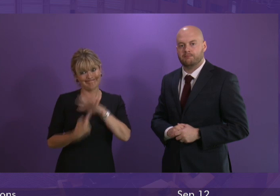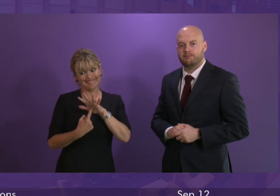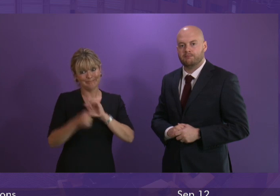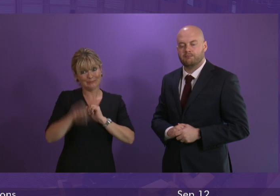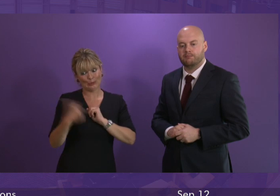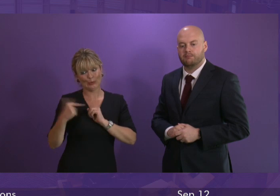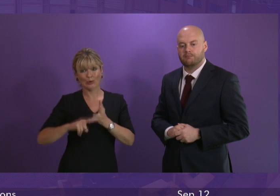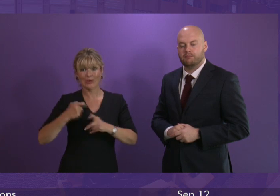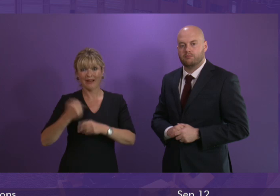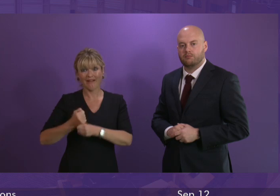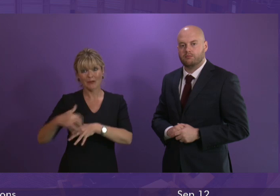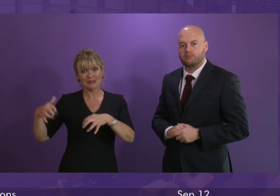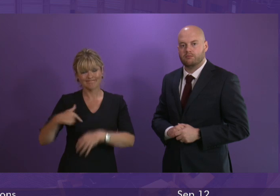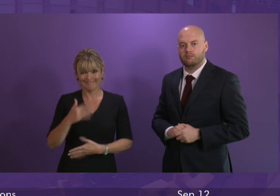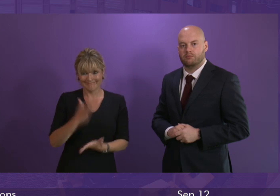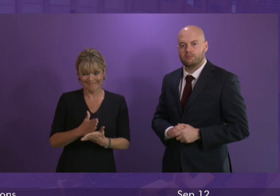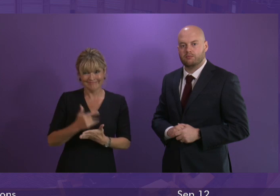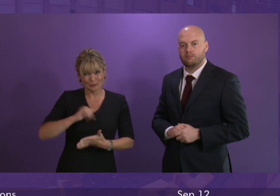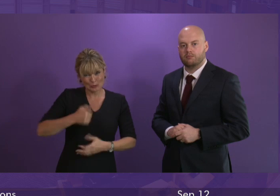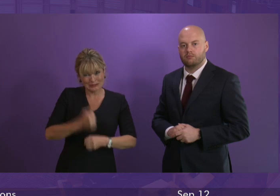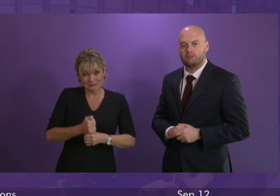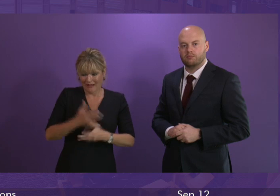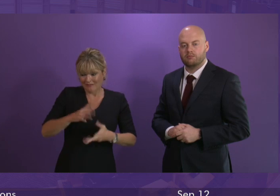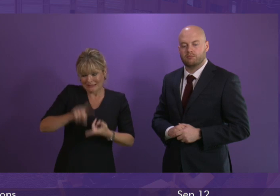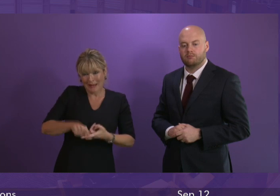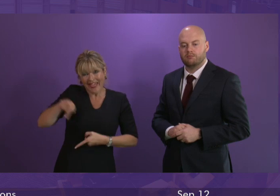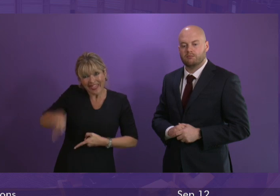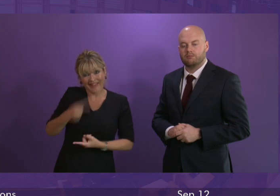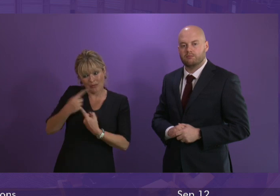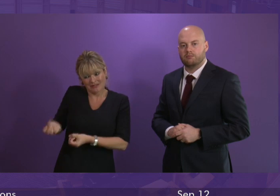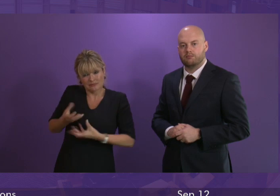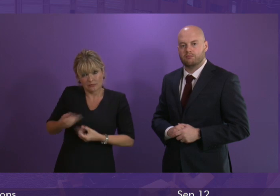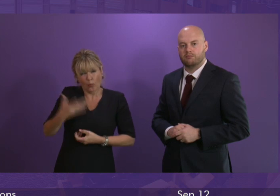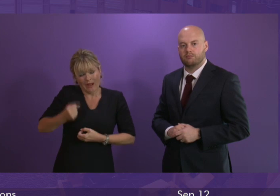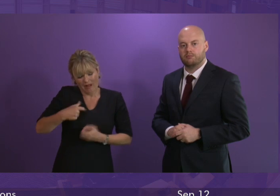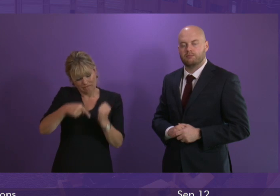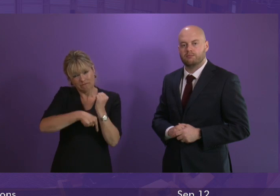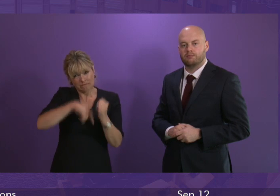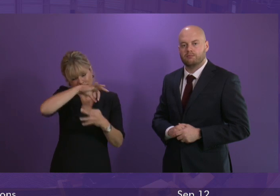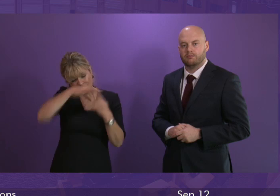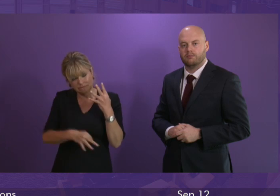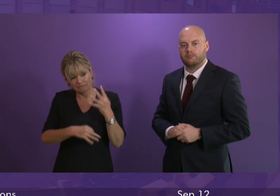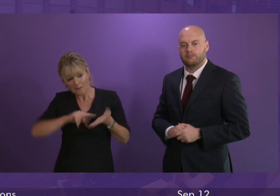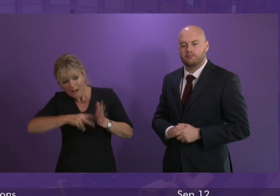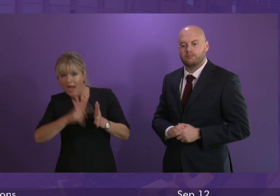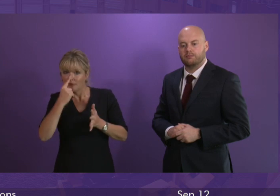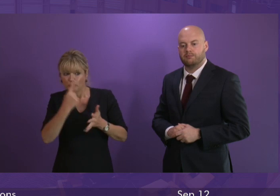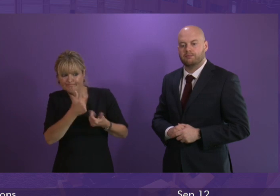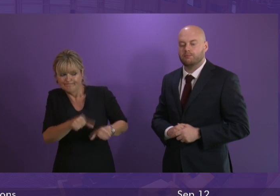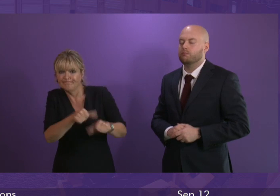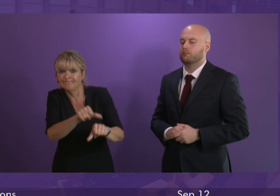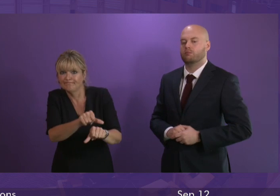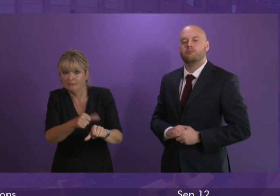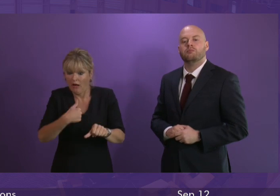extent we are dependent on the information flow that comes from the UK government but we have a range of mitigation plans in place and I will undertake